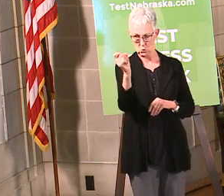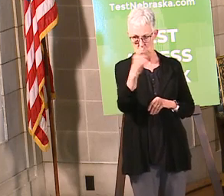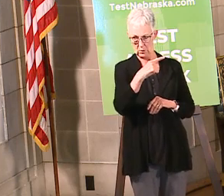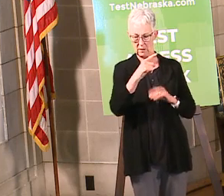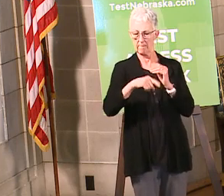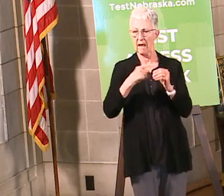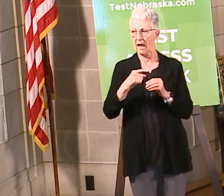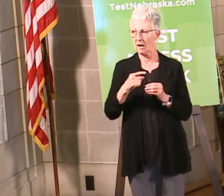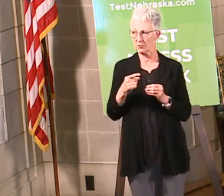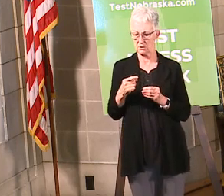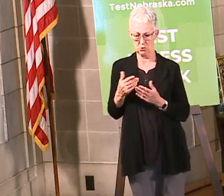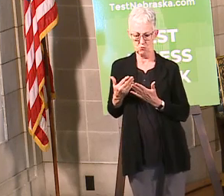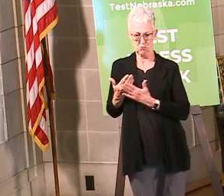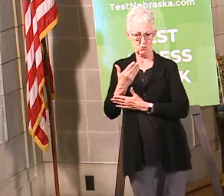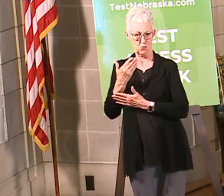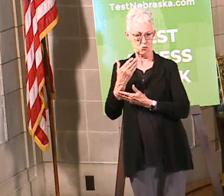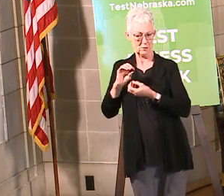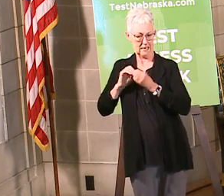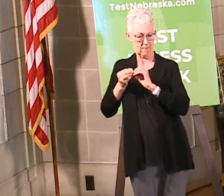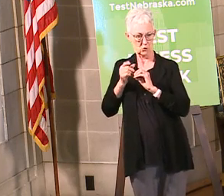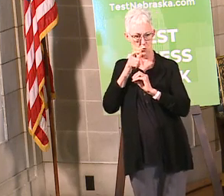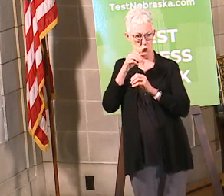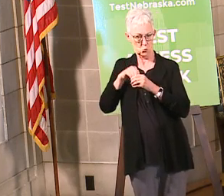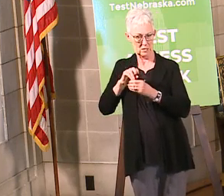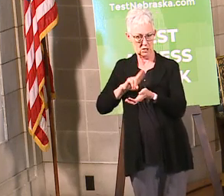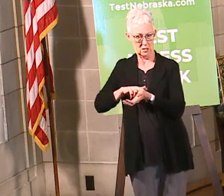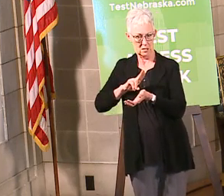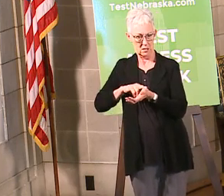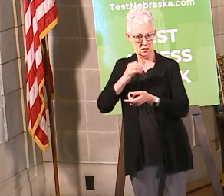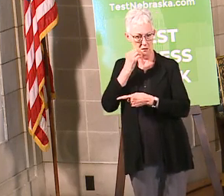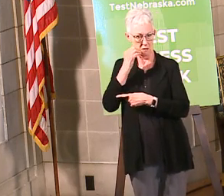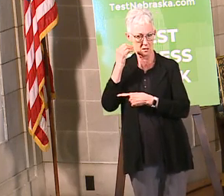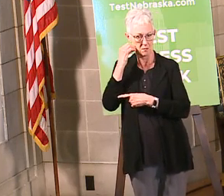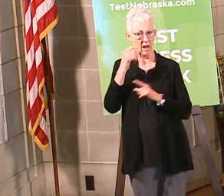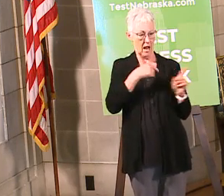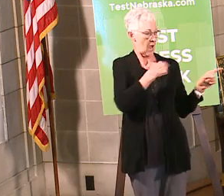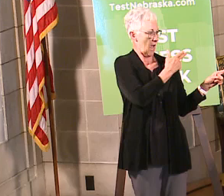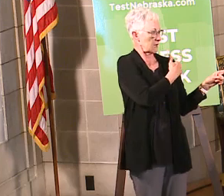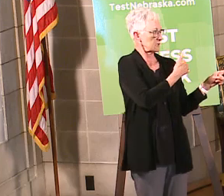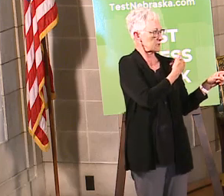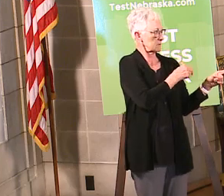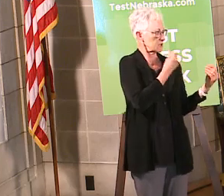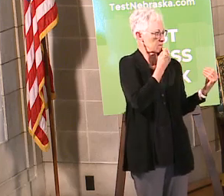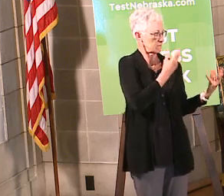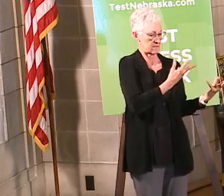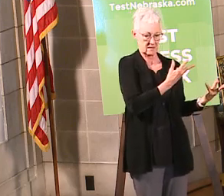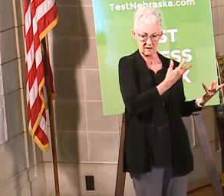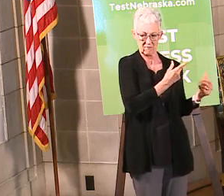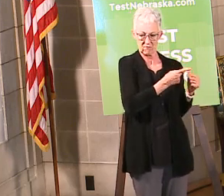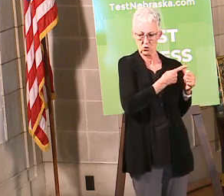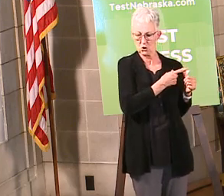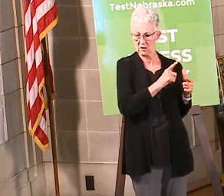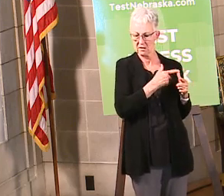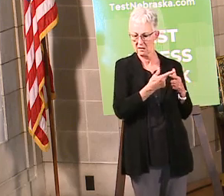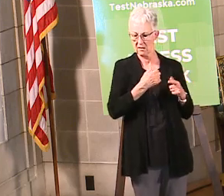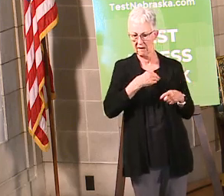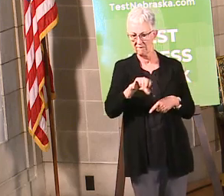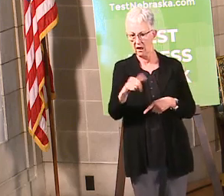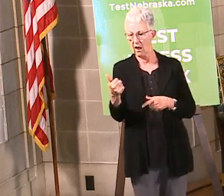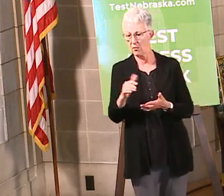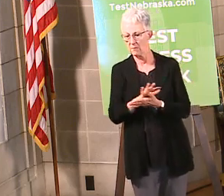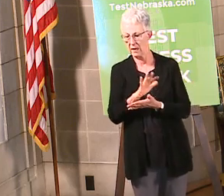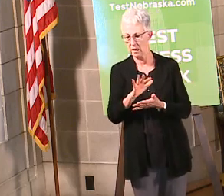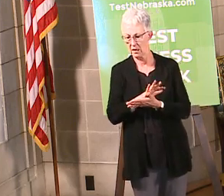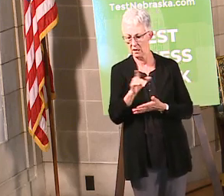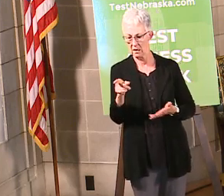about updated nursing home data can i get the hospital data first and then i have the nursing home data on my piece of paper down at the i don't